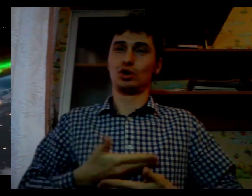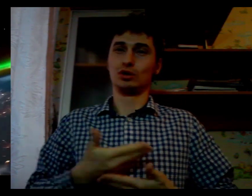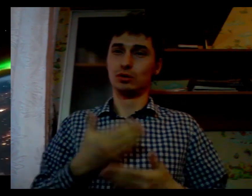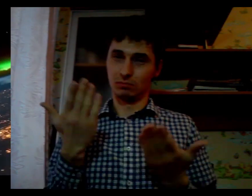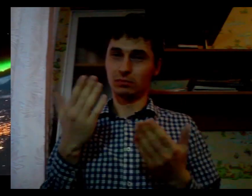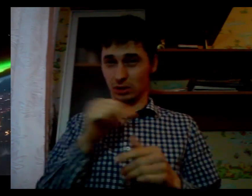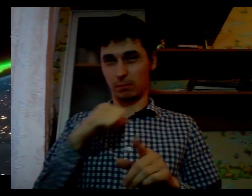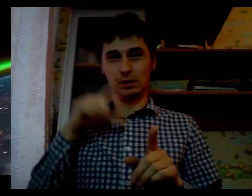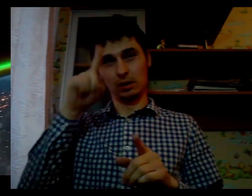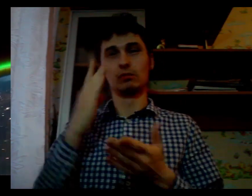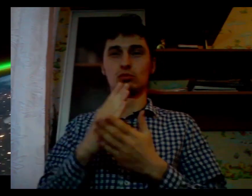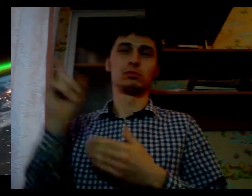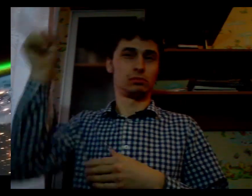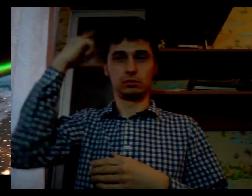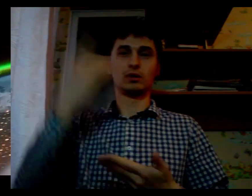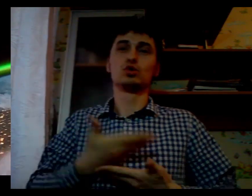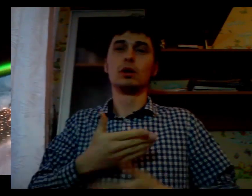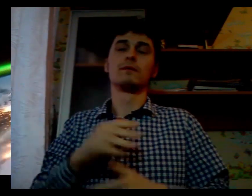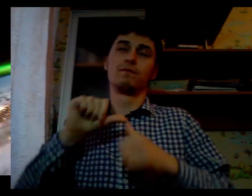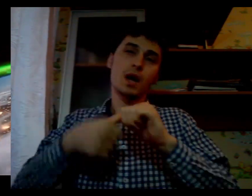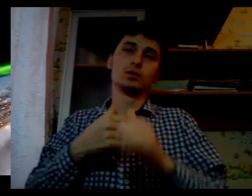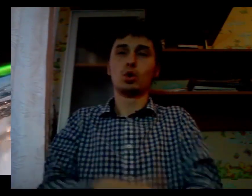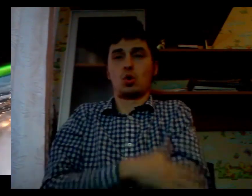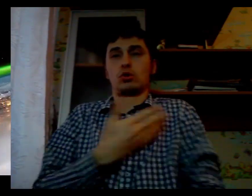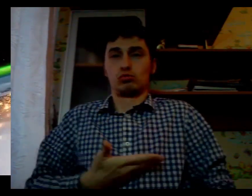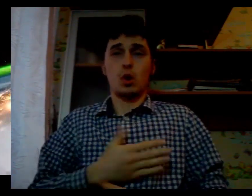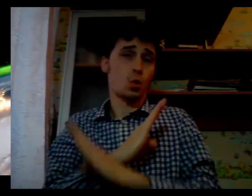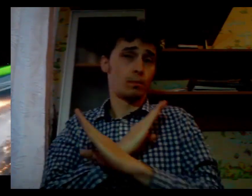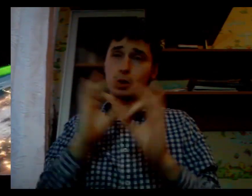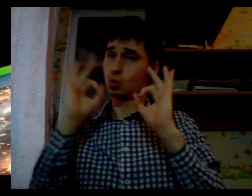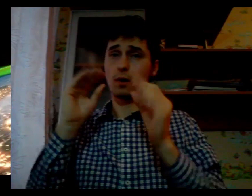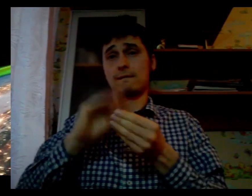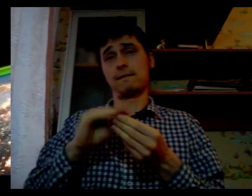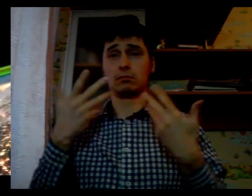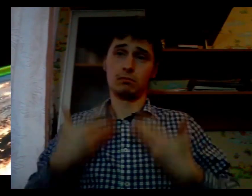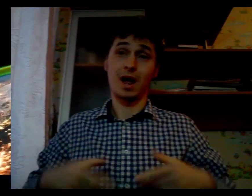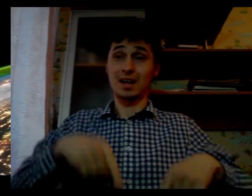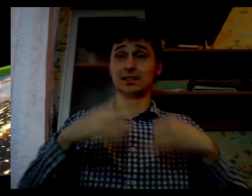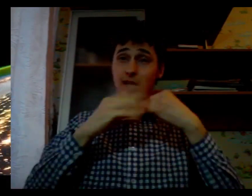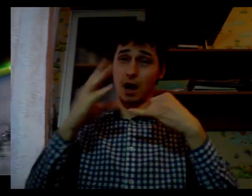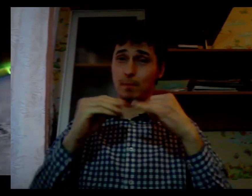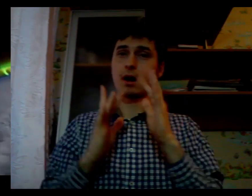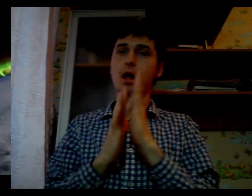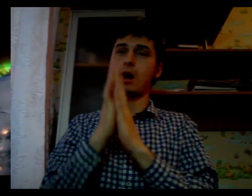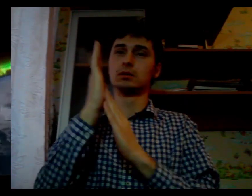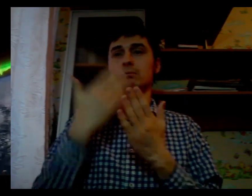Realizing this goal will require an intrapreneurial spirit, an a new generation of scientists